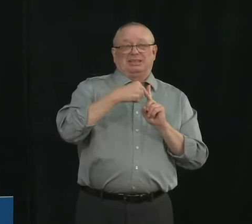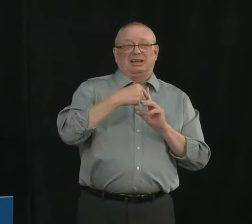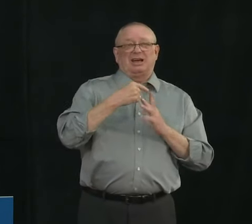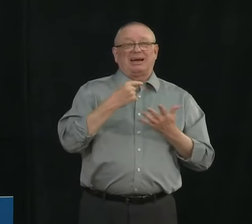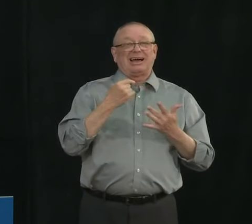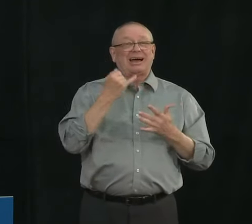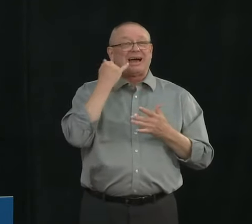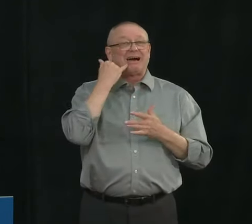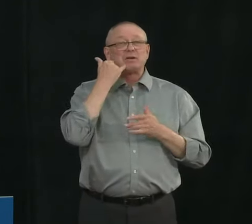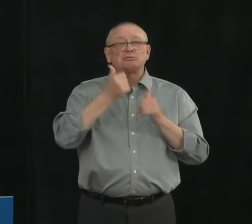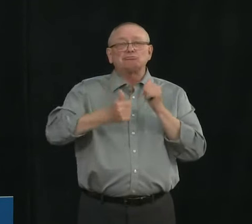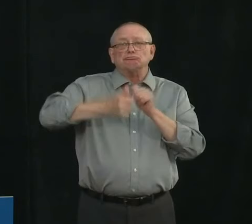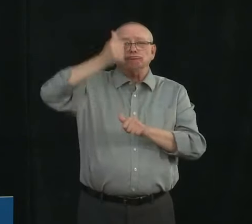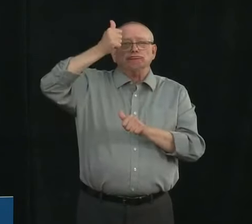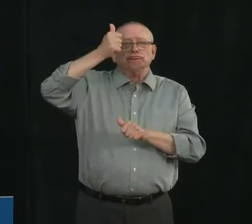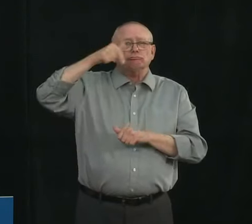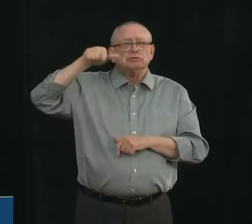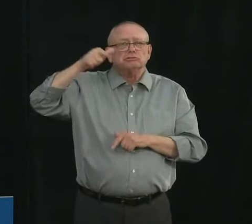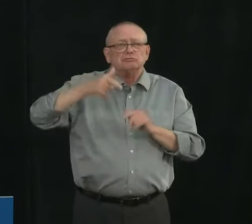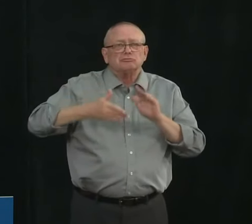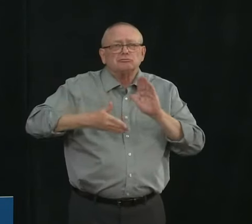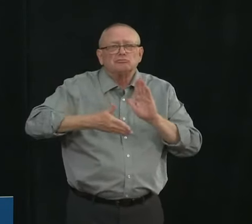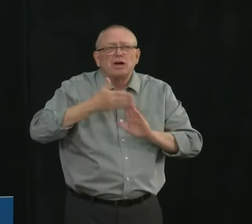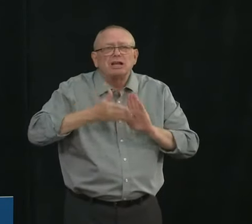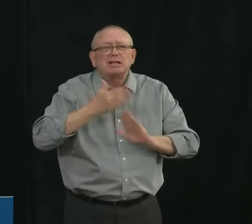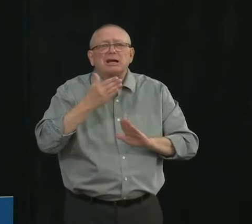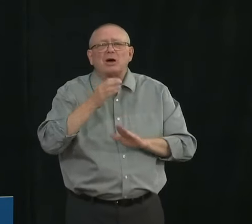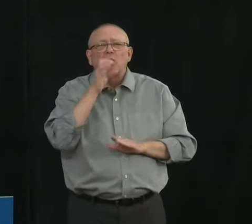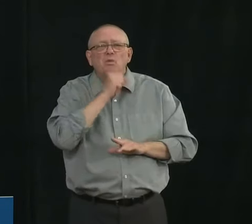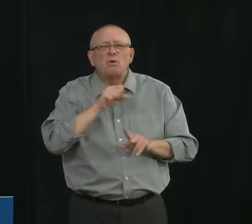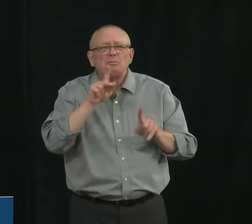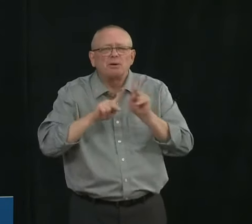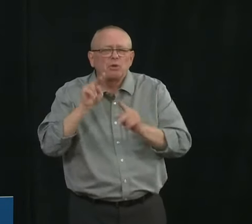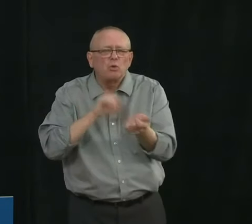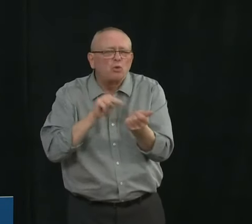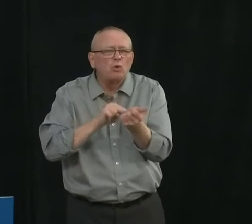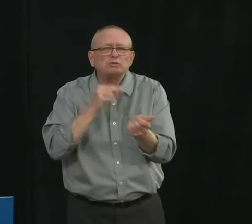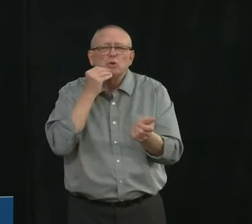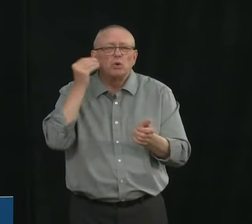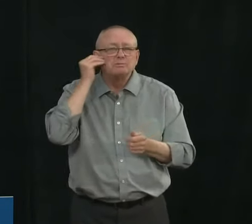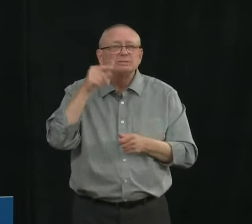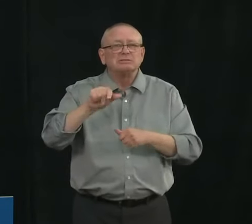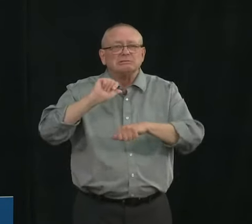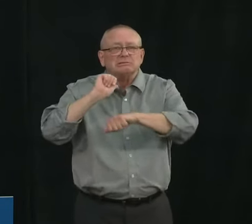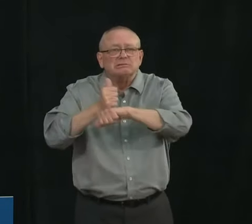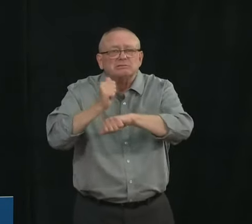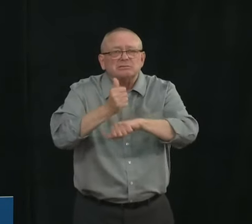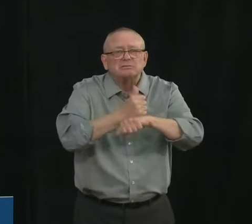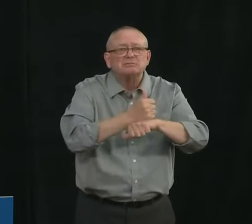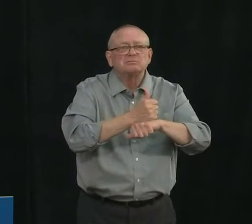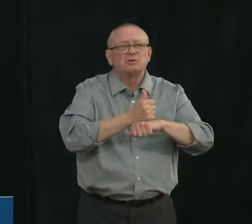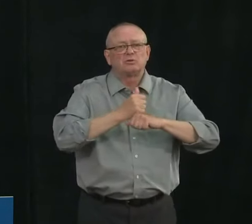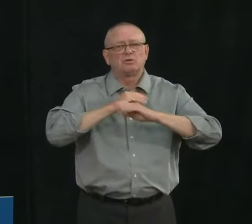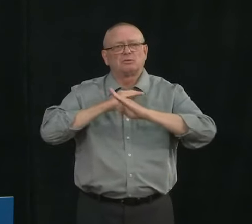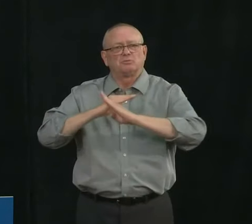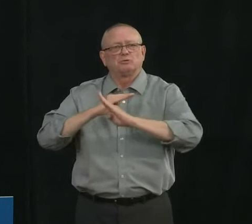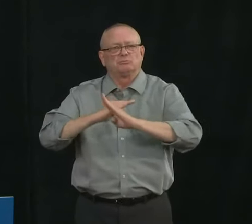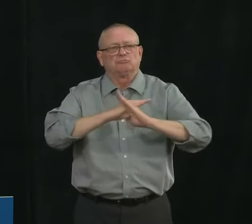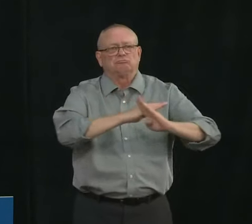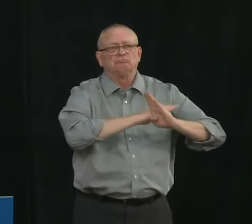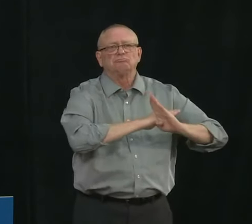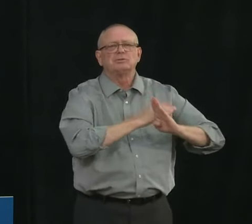introduce many measures to protect seniors who live in those congregate care sites and that includes things